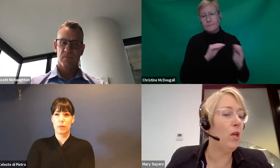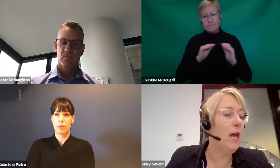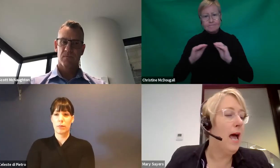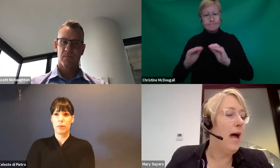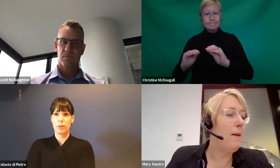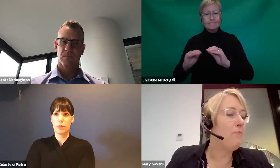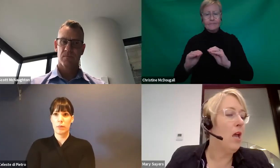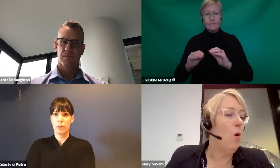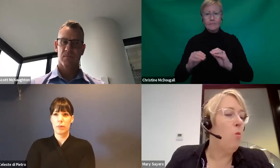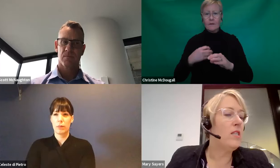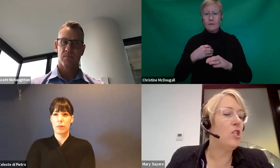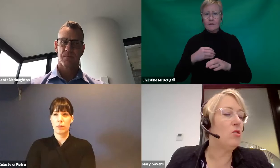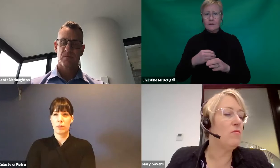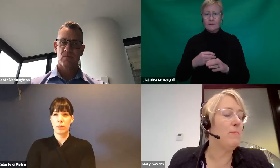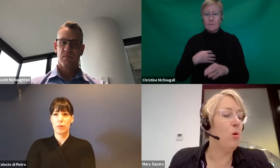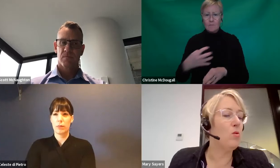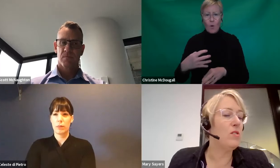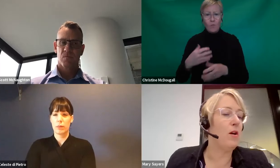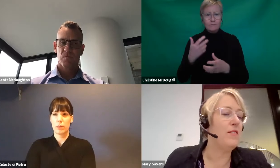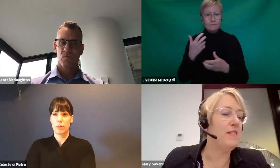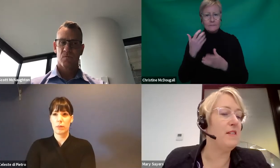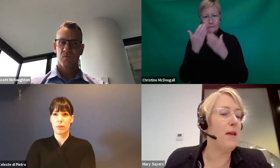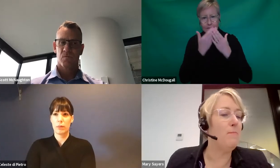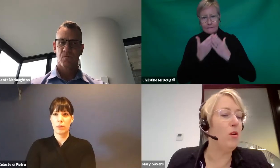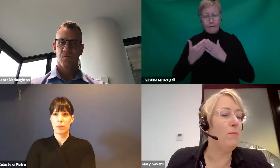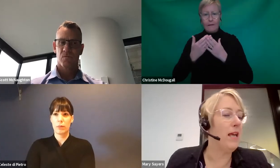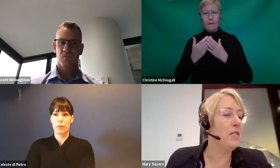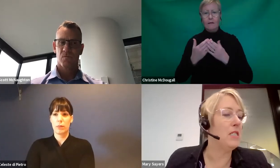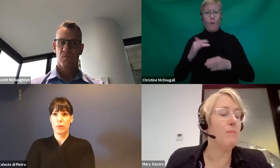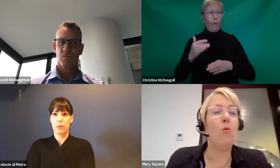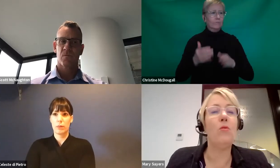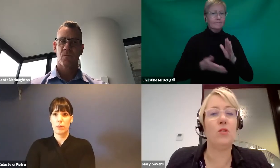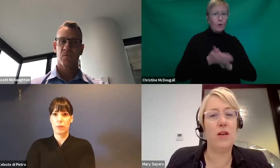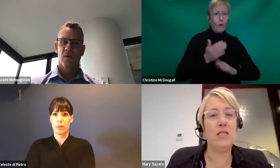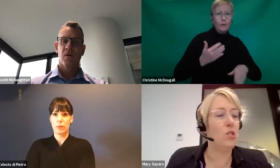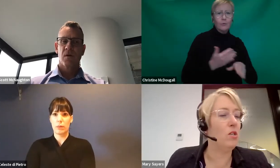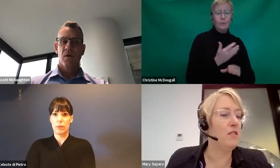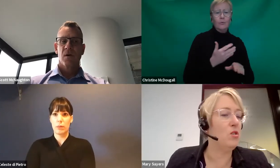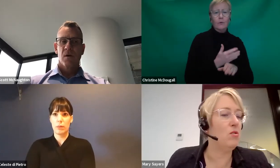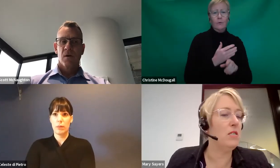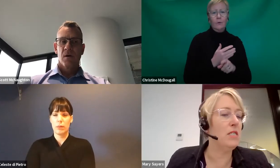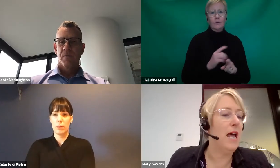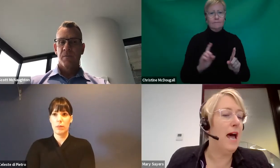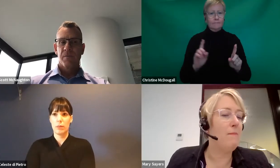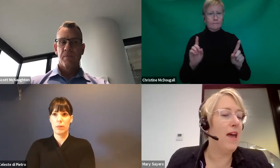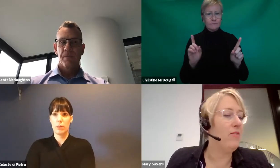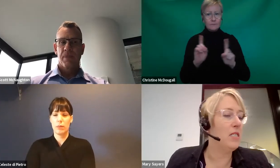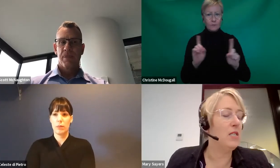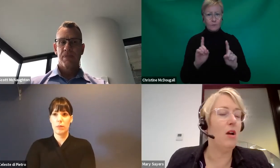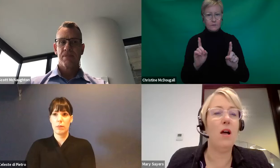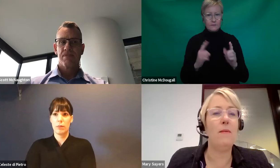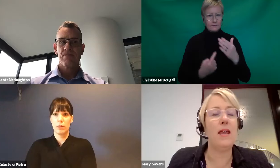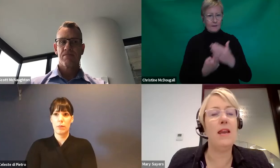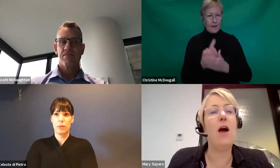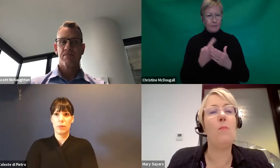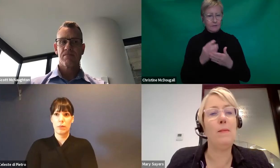work. What additional supports or processes are being put in place to support the transition of students at this